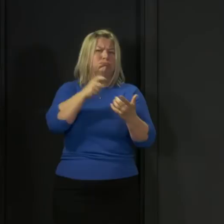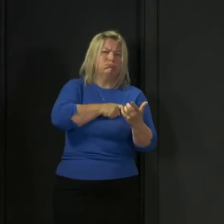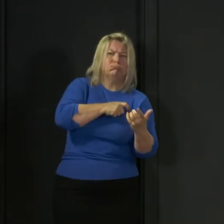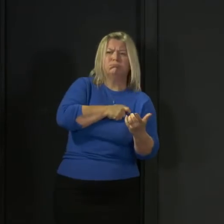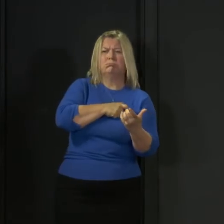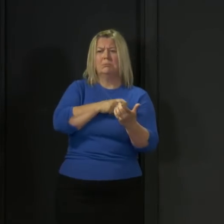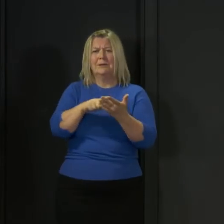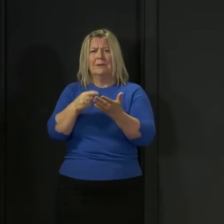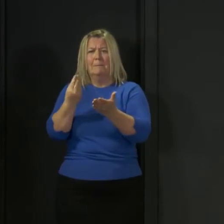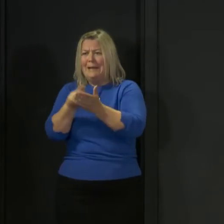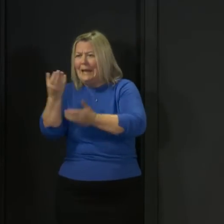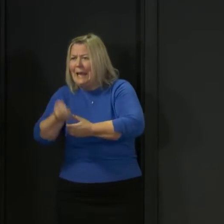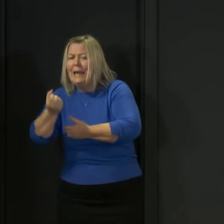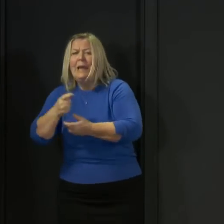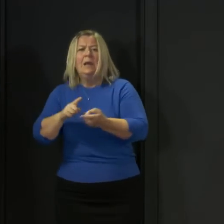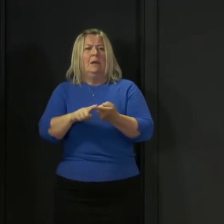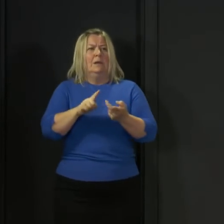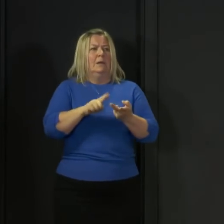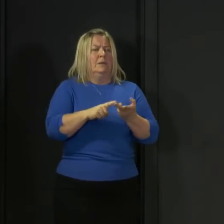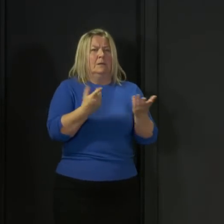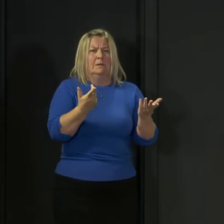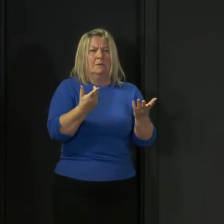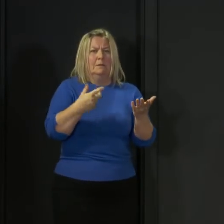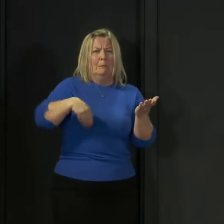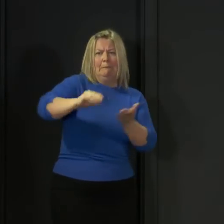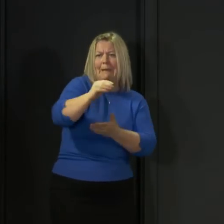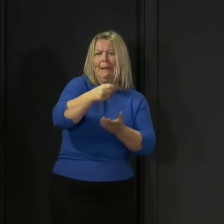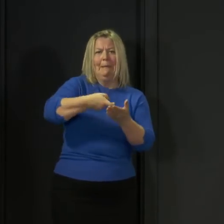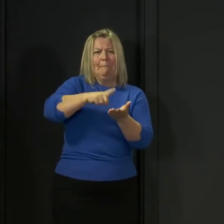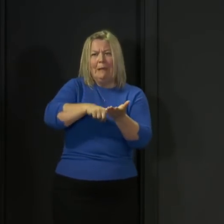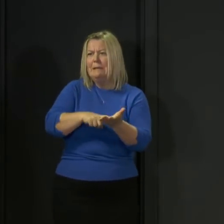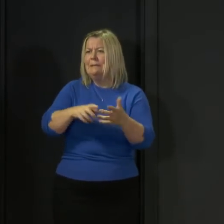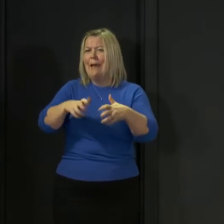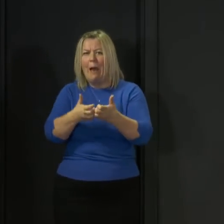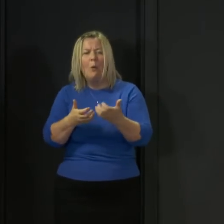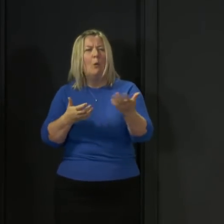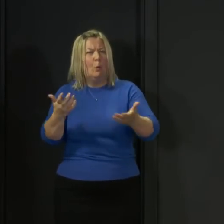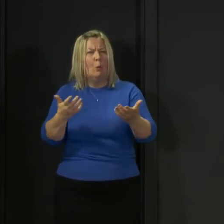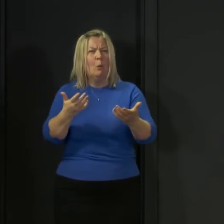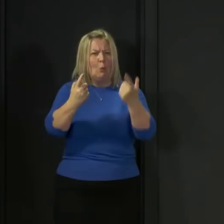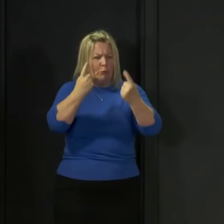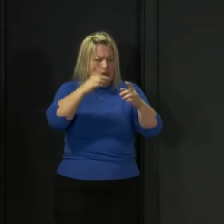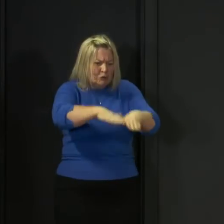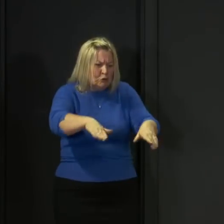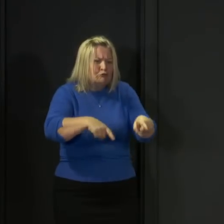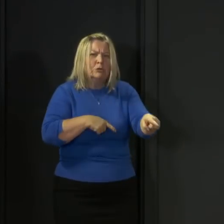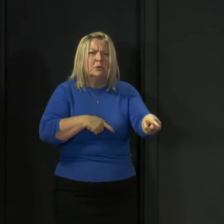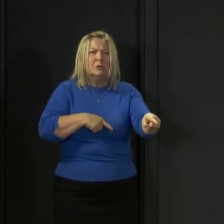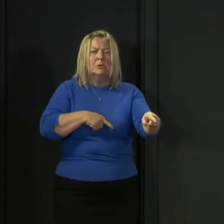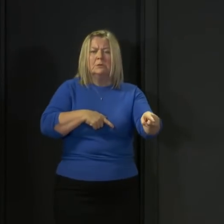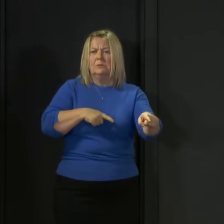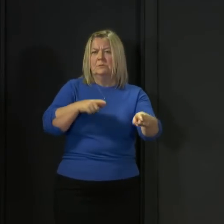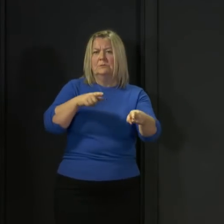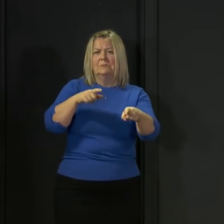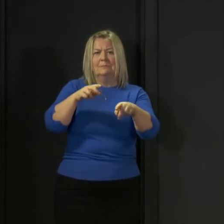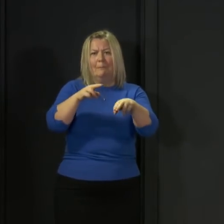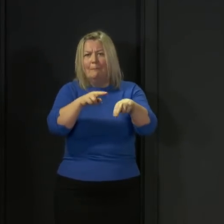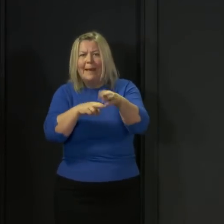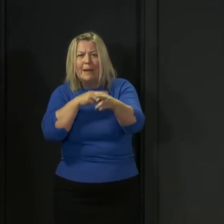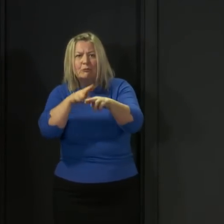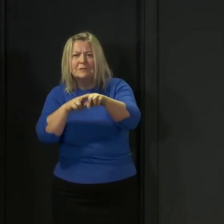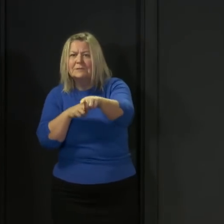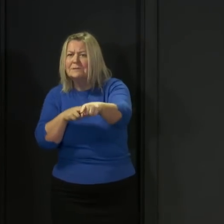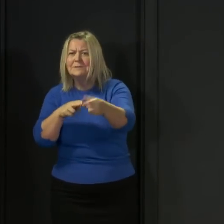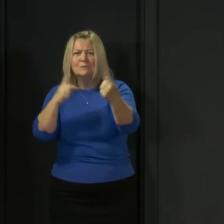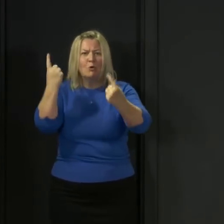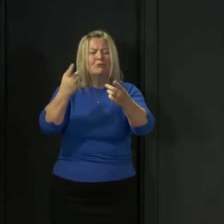worrying about their children and other loved ones. So this is a difficult time, possibly the most difficult time any of us have ever lived through. So